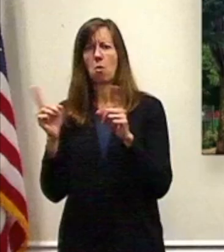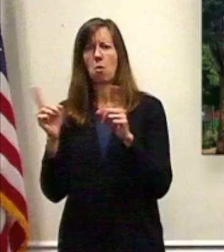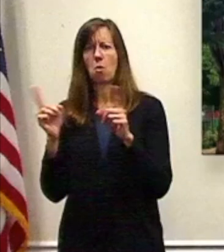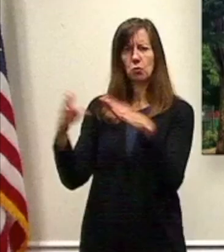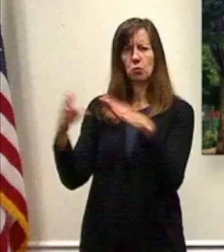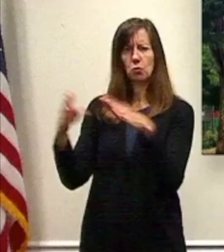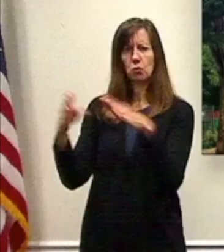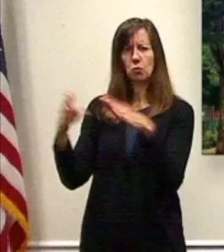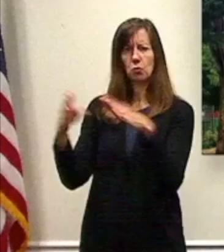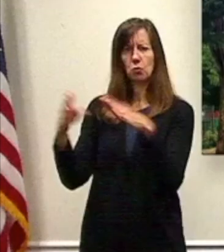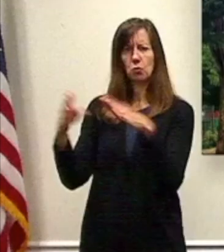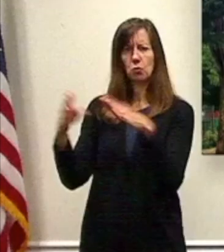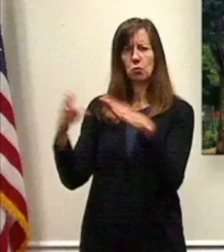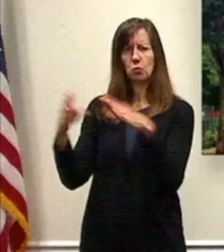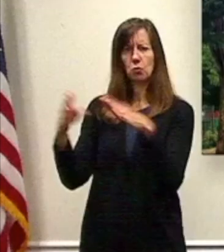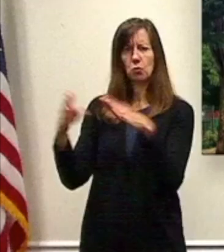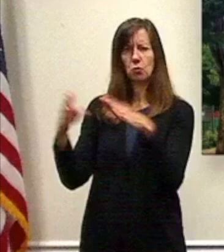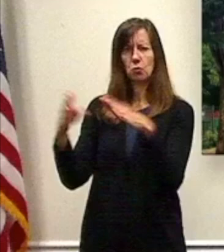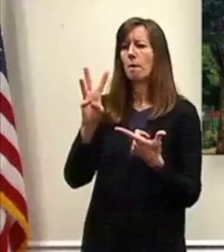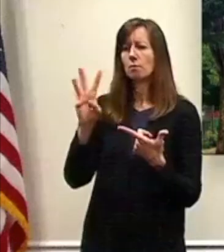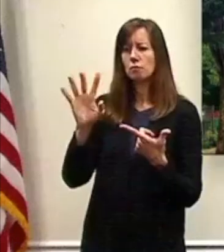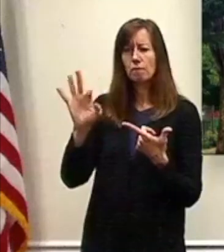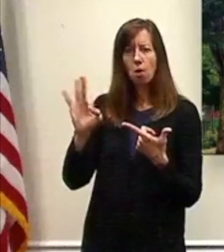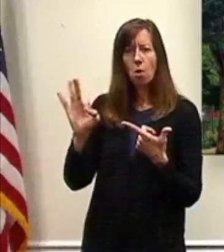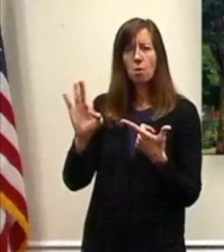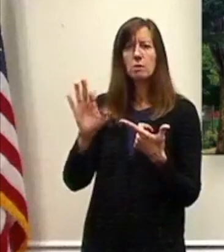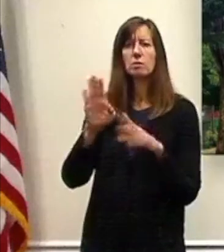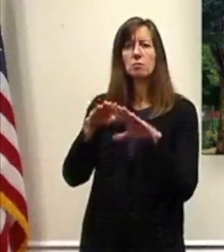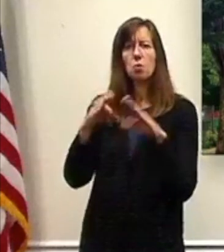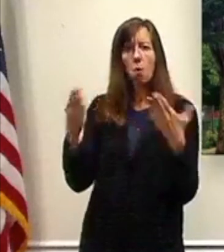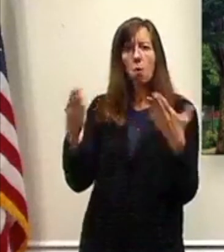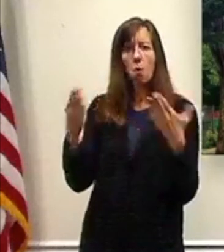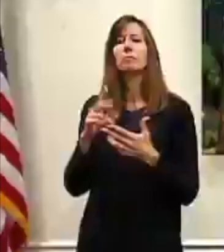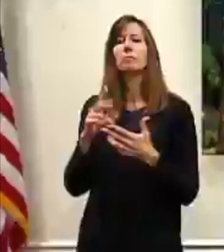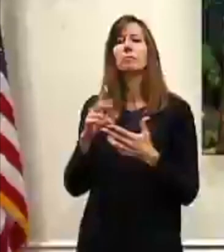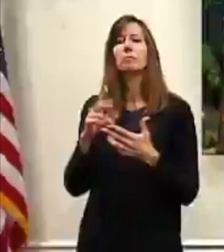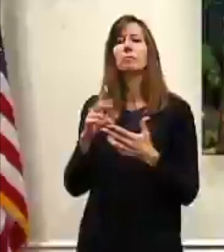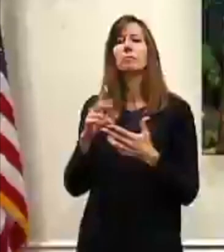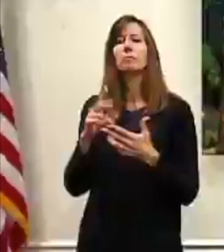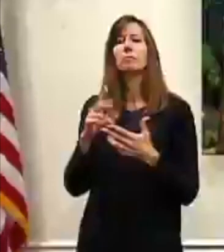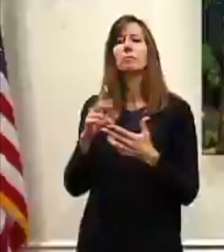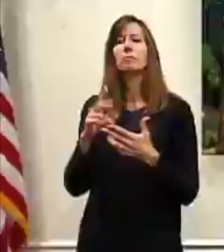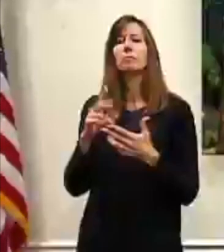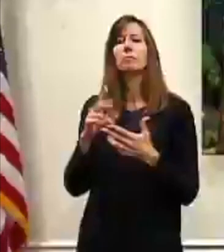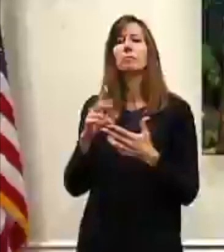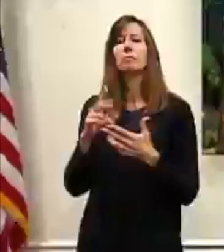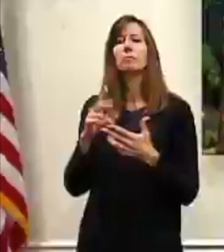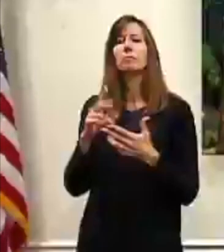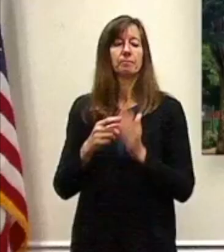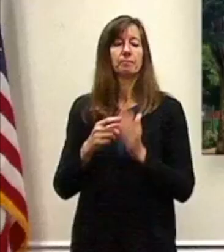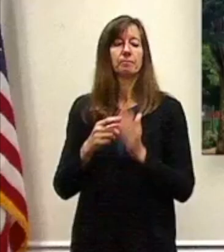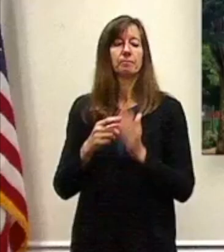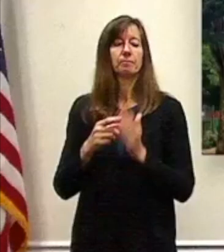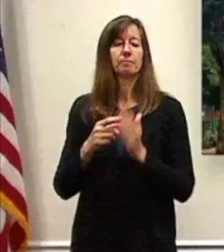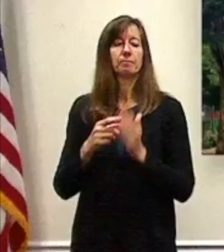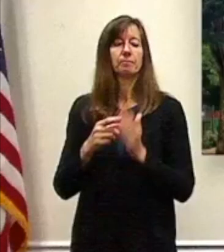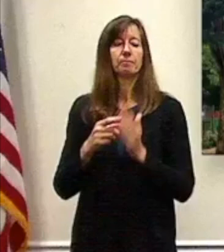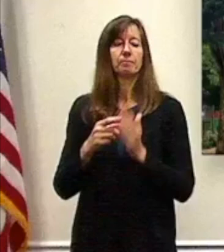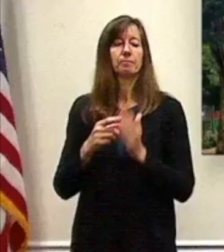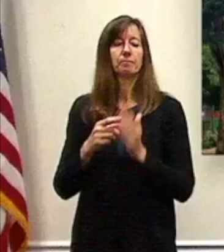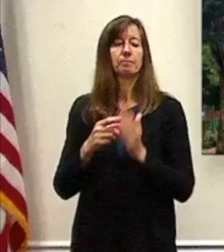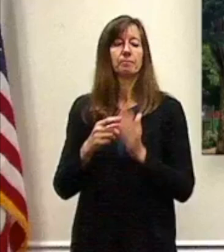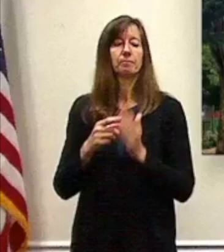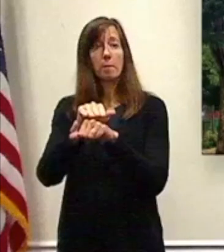Poughkeepsie DMV is open. The Wappager DMV is open. In both cases, that is by appointment. Please do such an appointment.